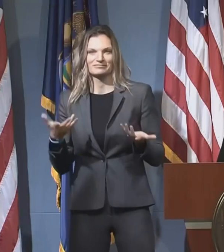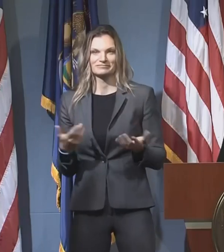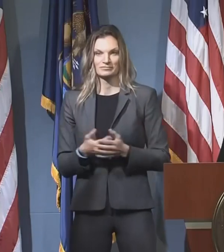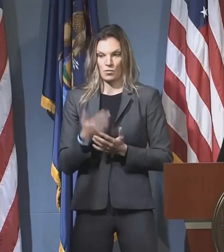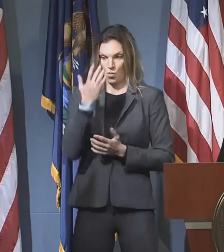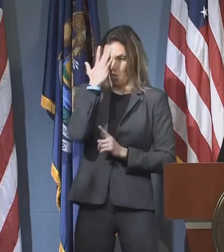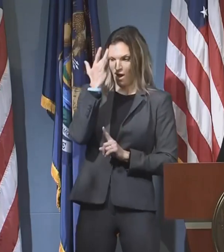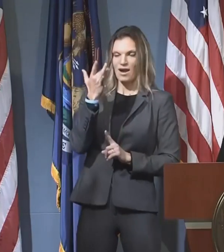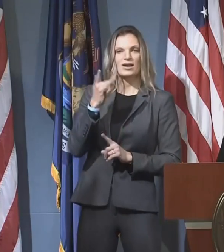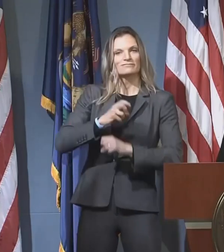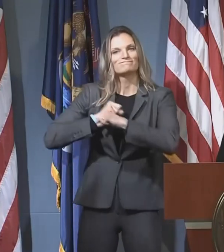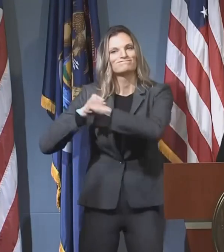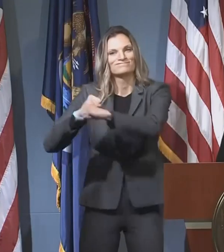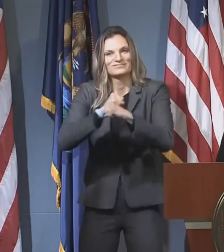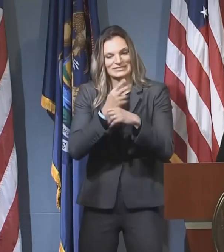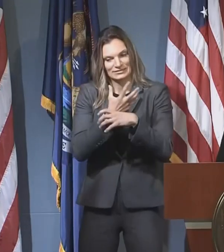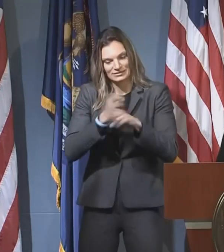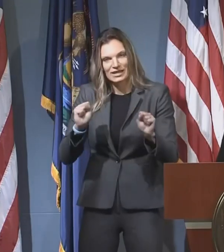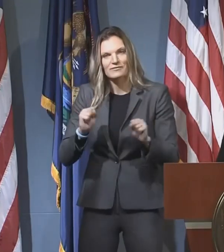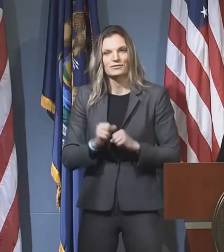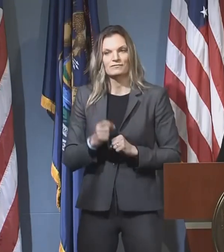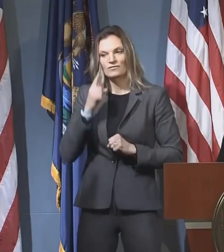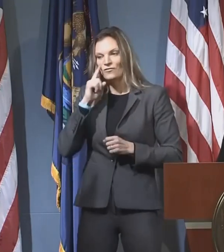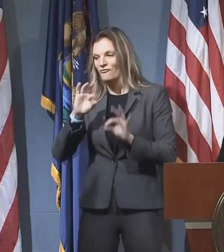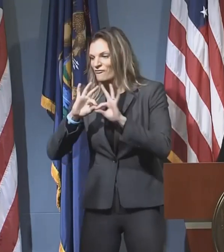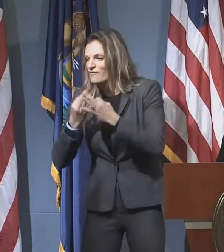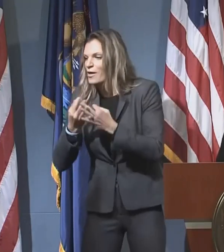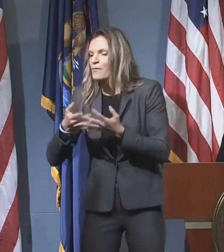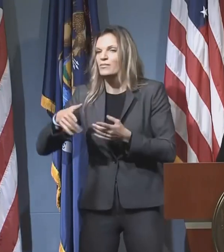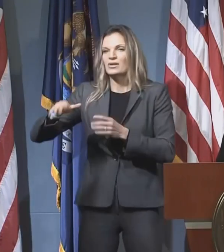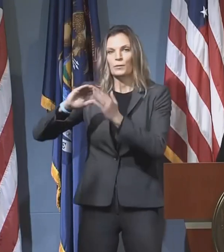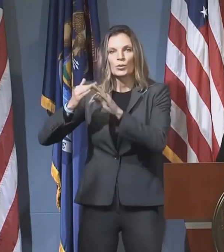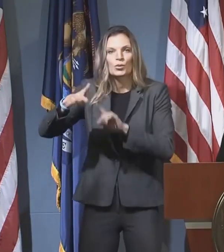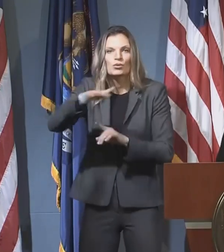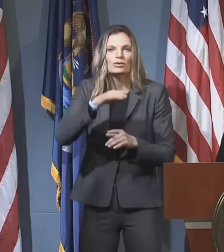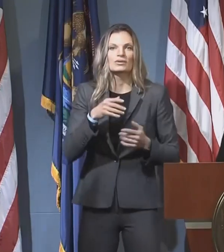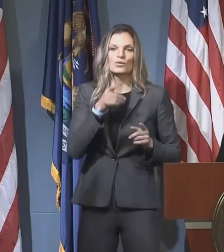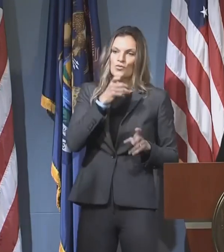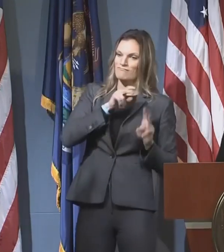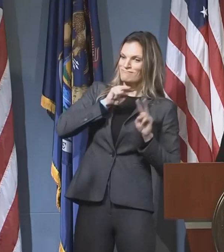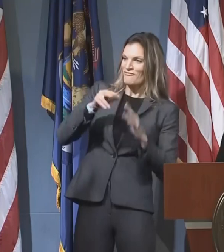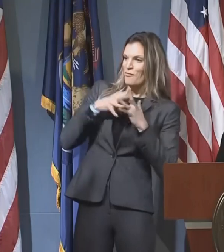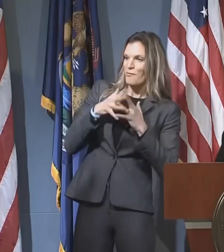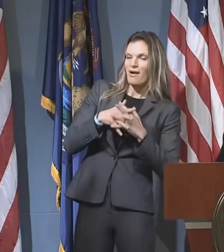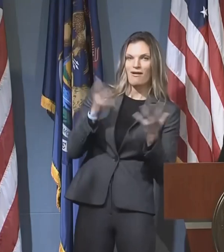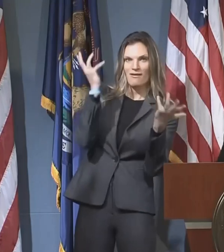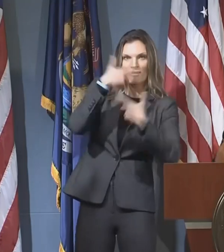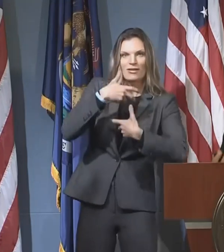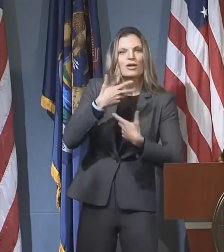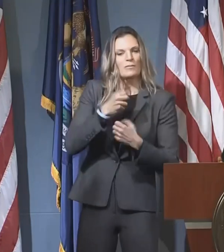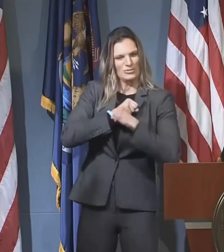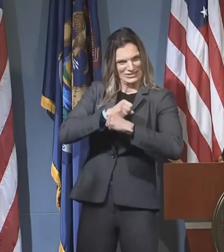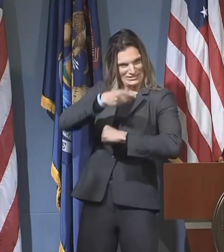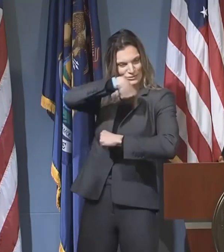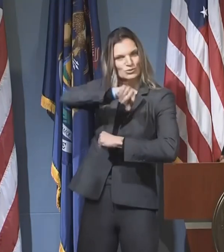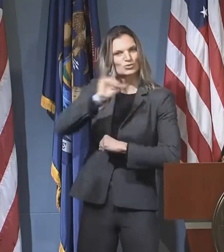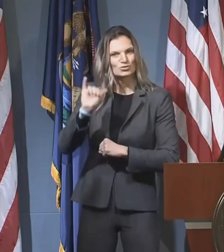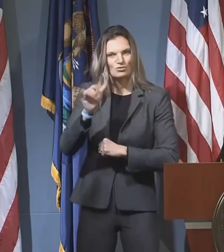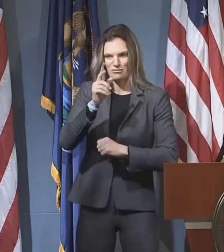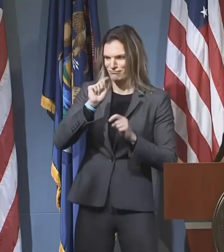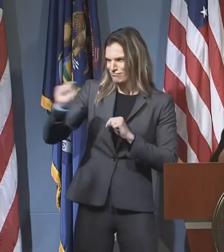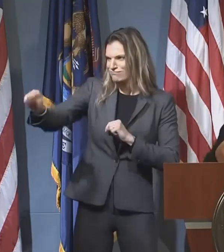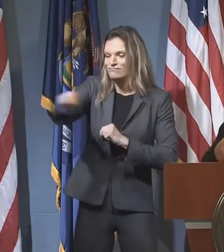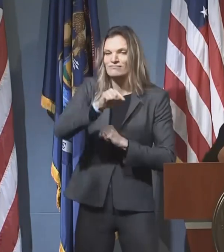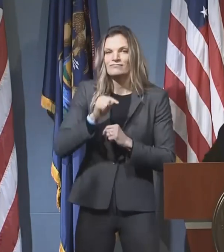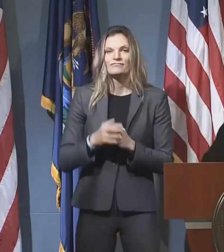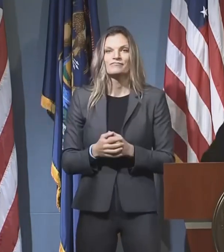student athletes and our fans and our families alike. And that's why, you know, the ability to engage in these things